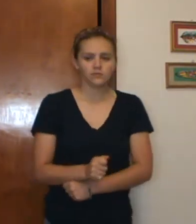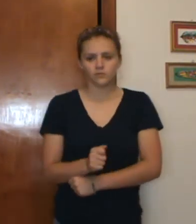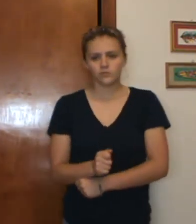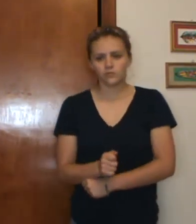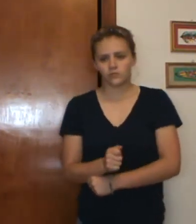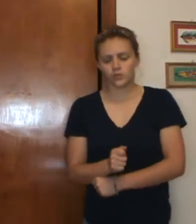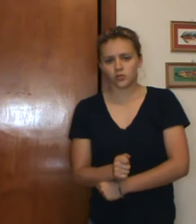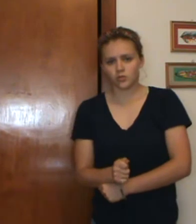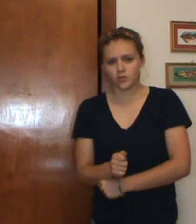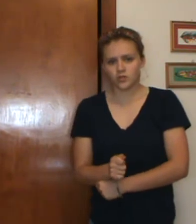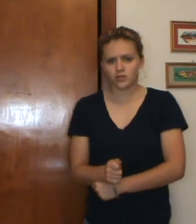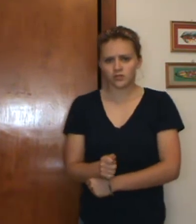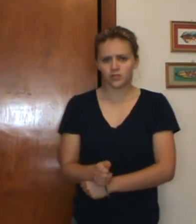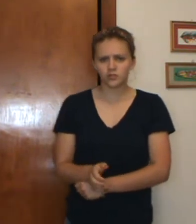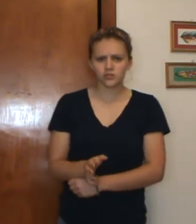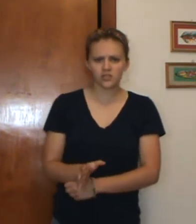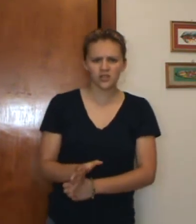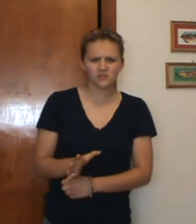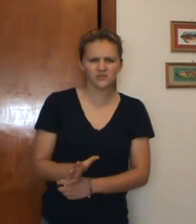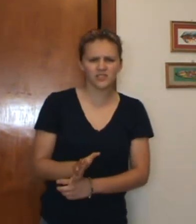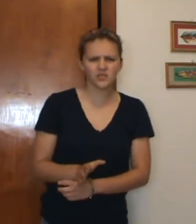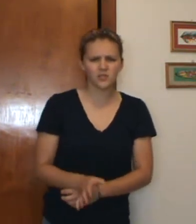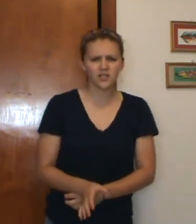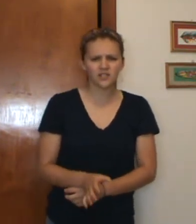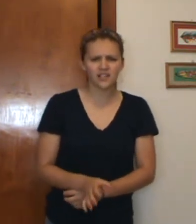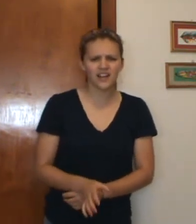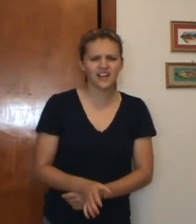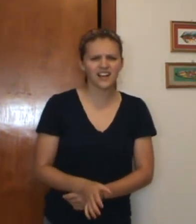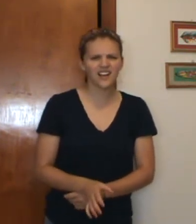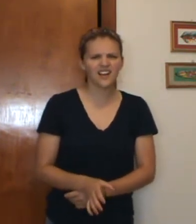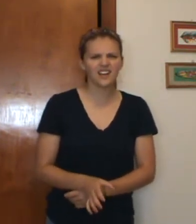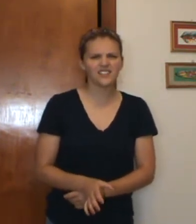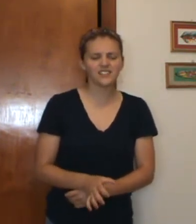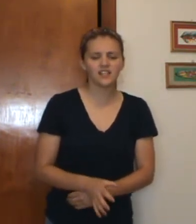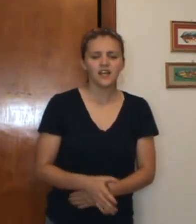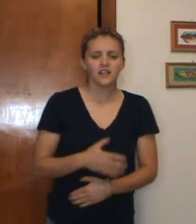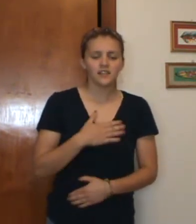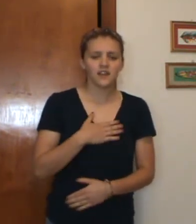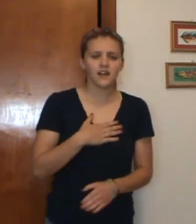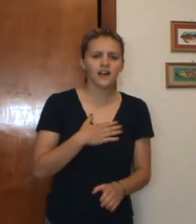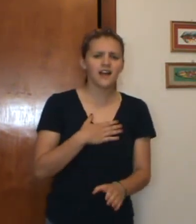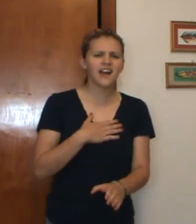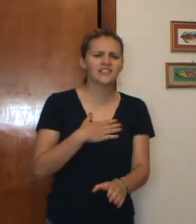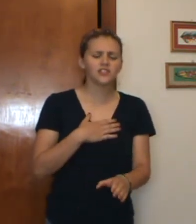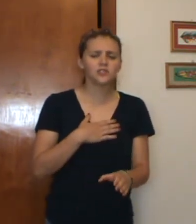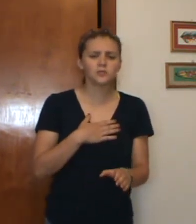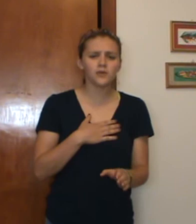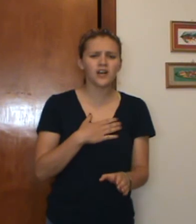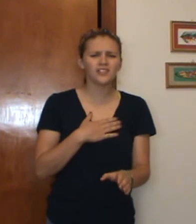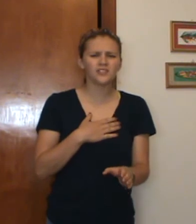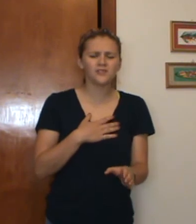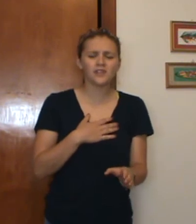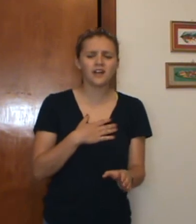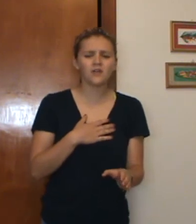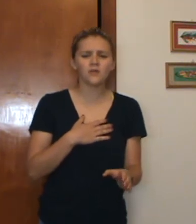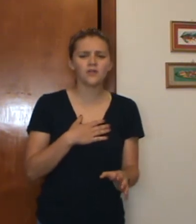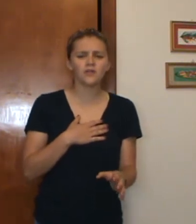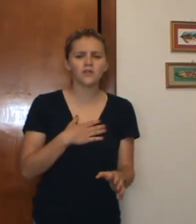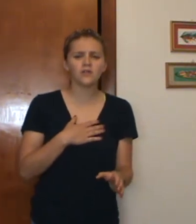Too young, too dumb to realize that I should have bought your flowers